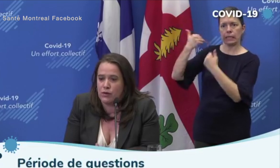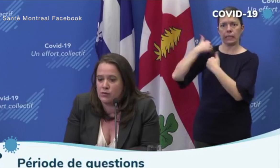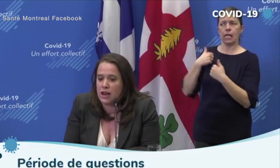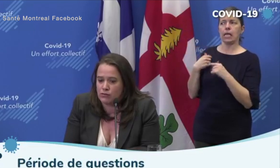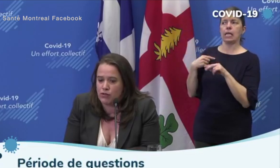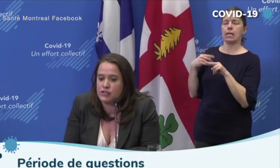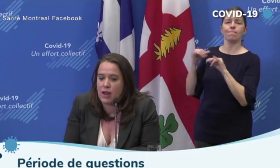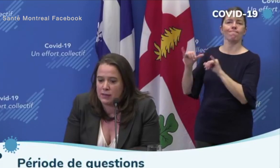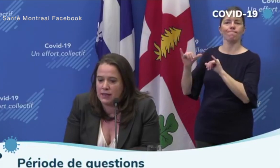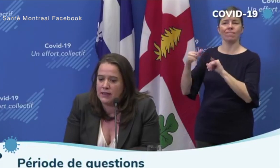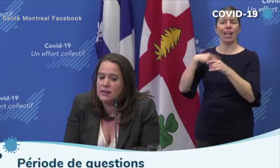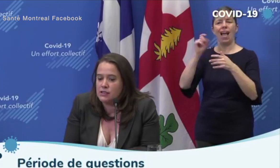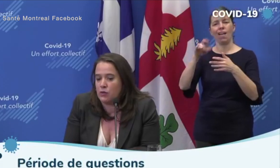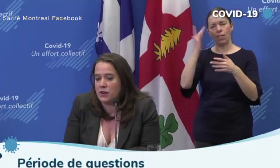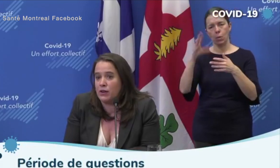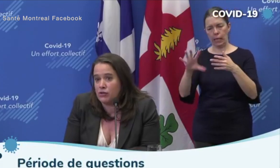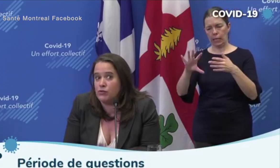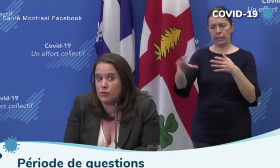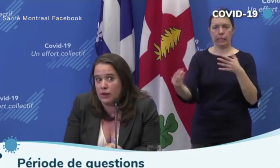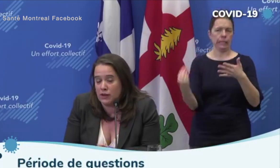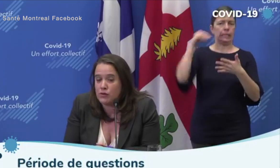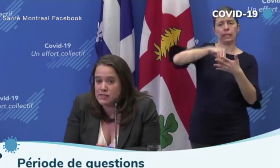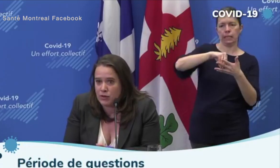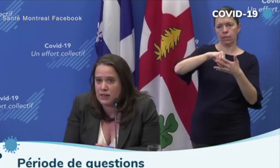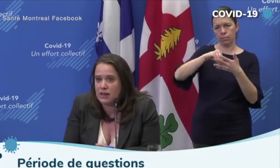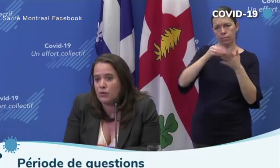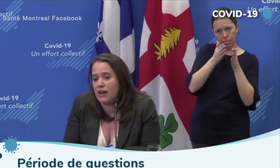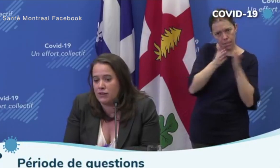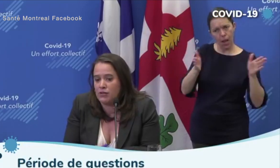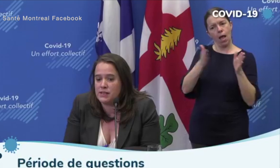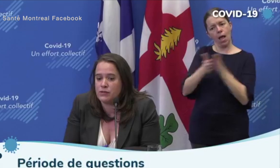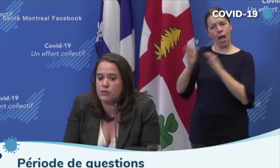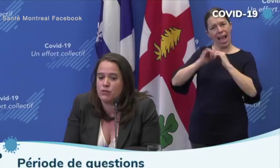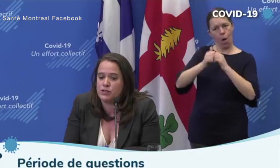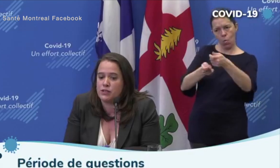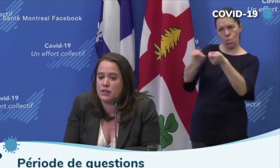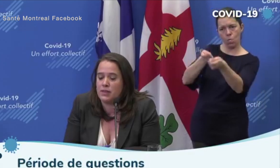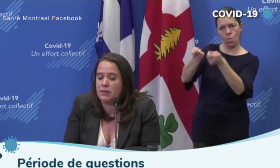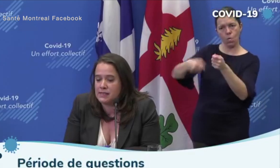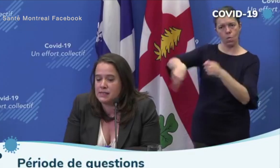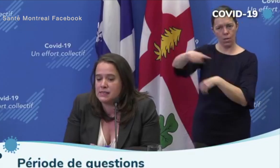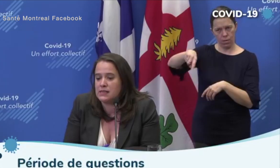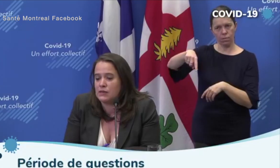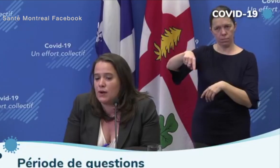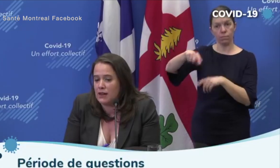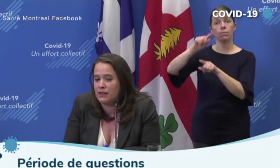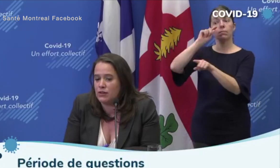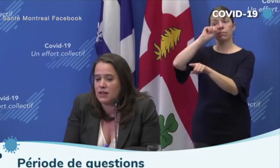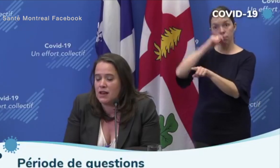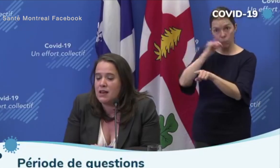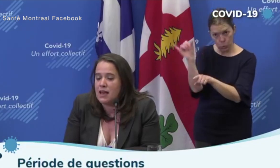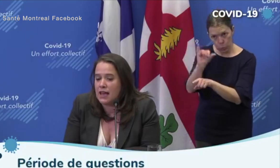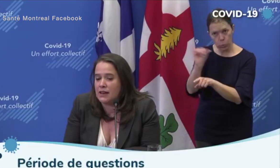those outbreaks rapidly. So we're going to increase screening. We have increased, of course, the places in Royal